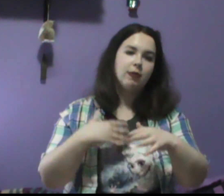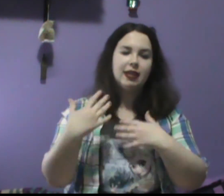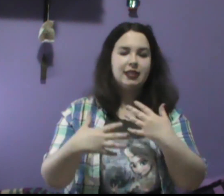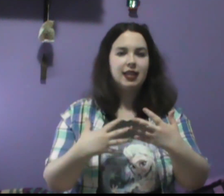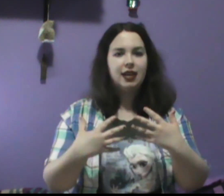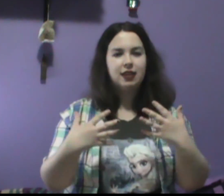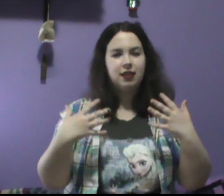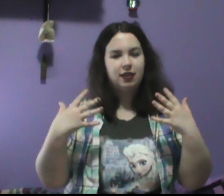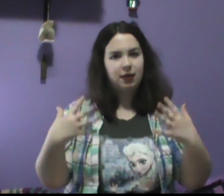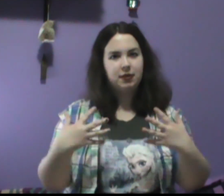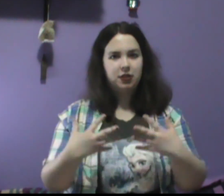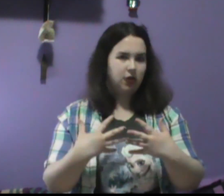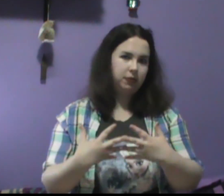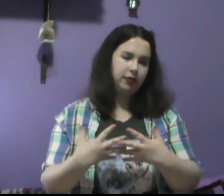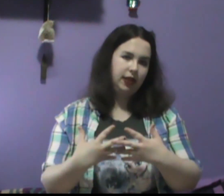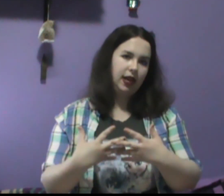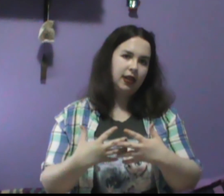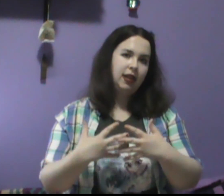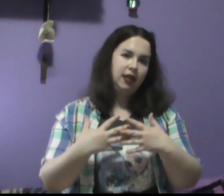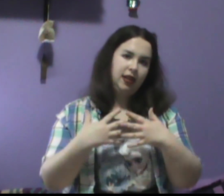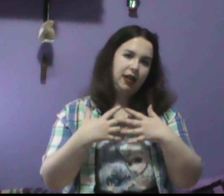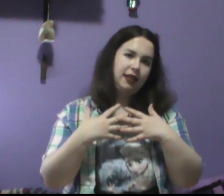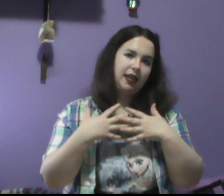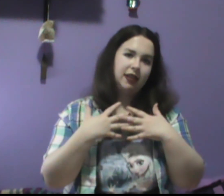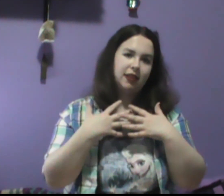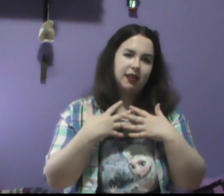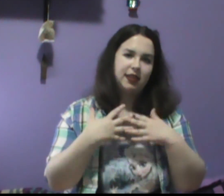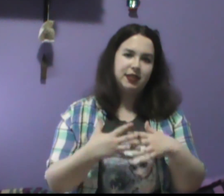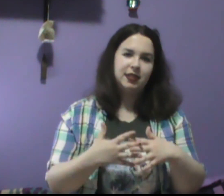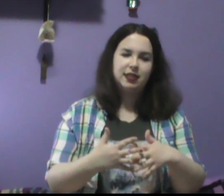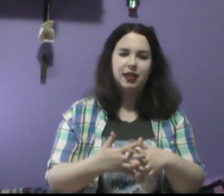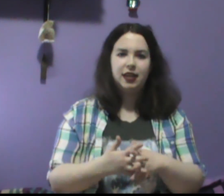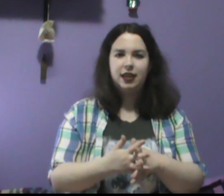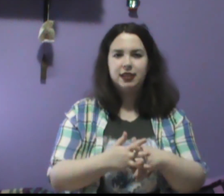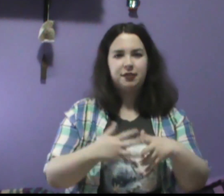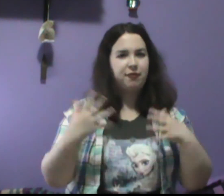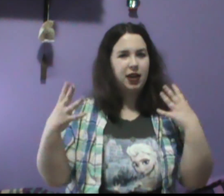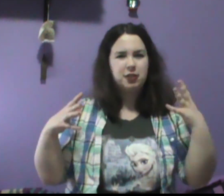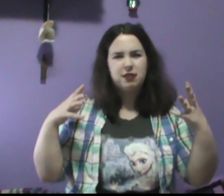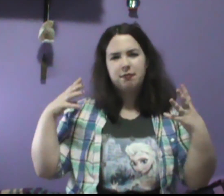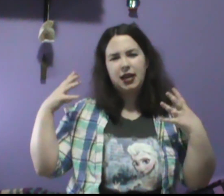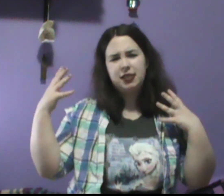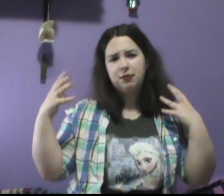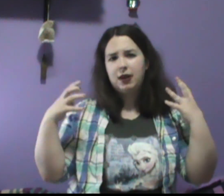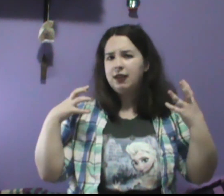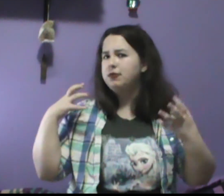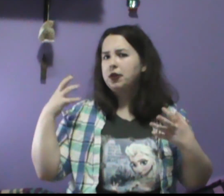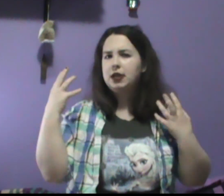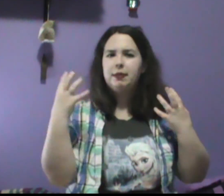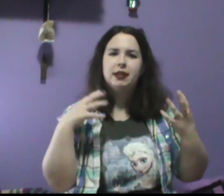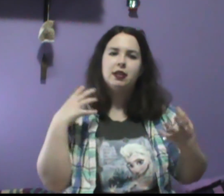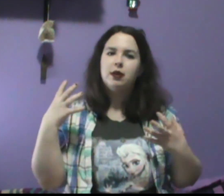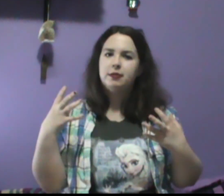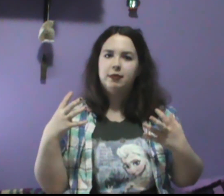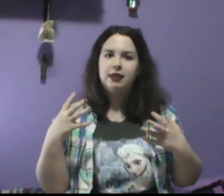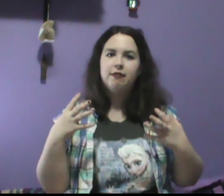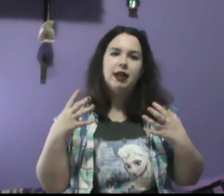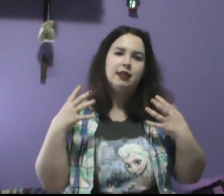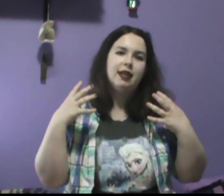realize that and come to terms with that and that this is his fractured mind's way of sort of coming to terms with the fact that